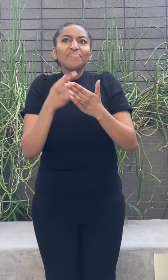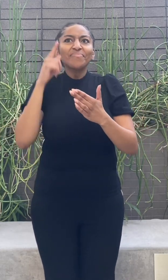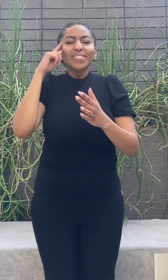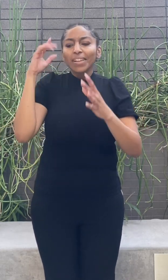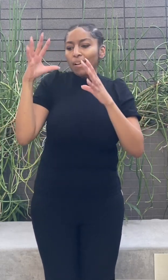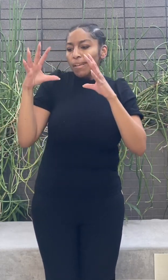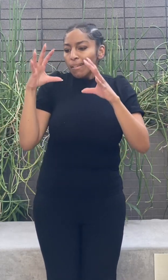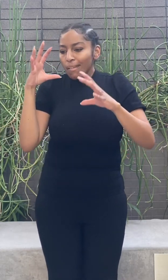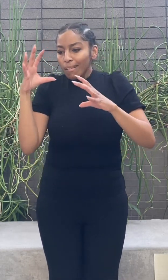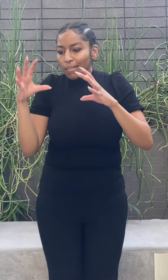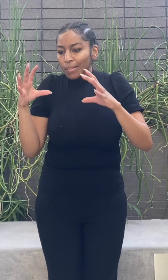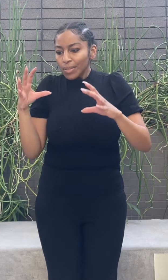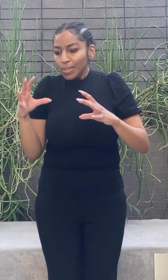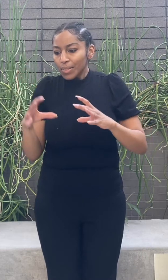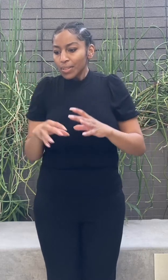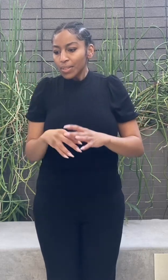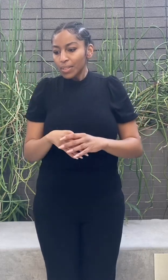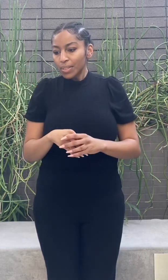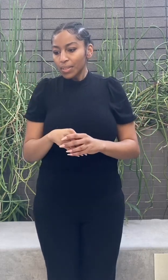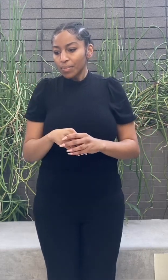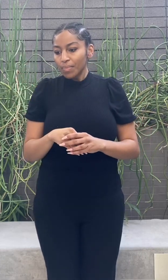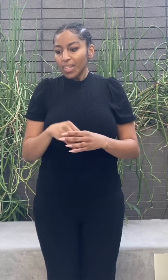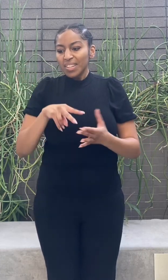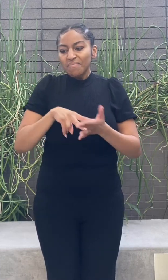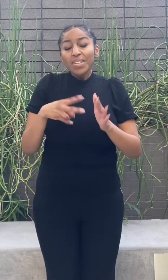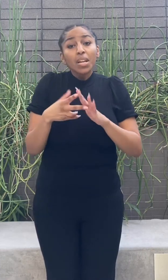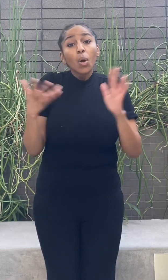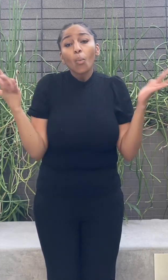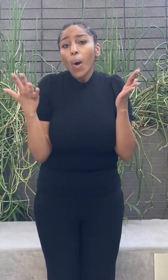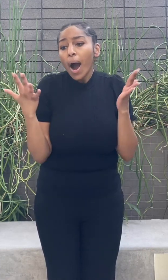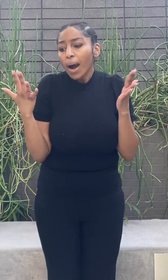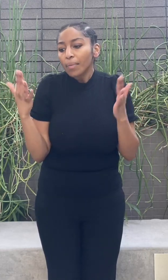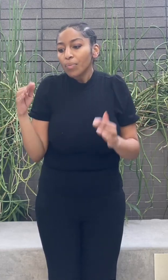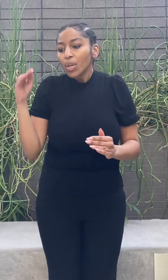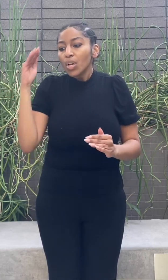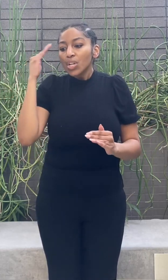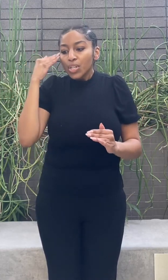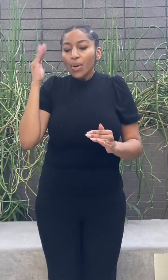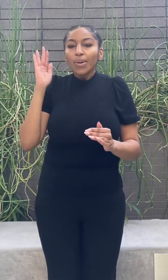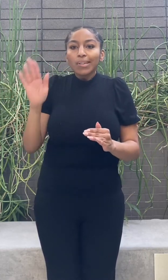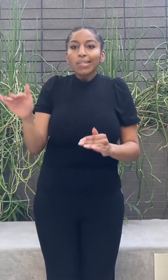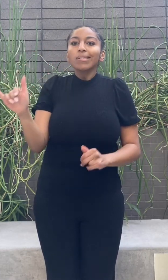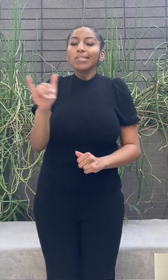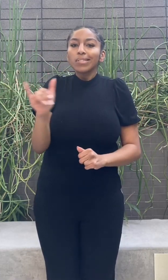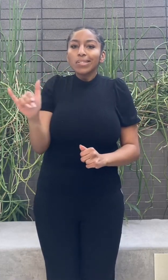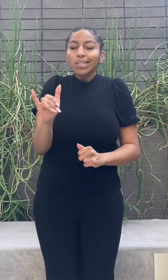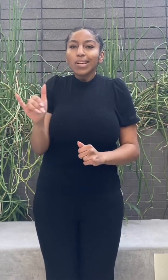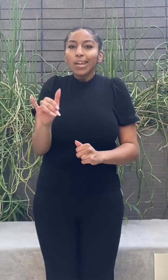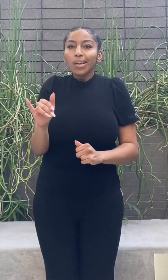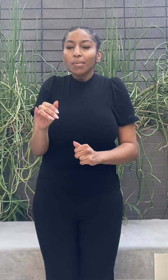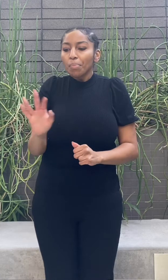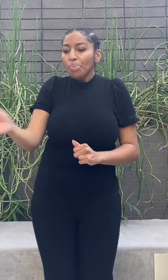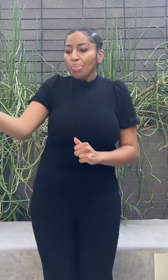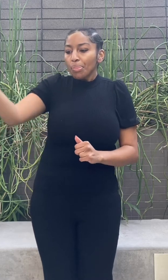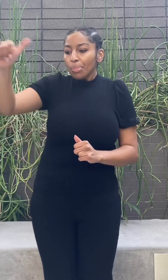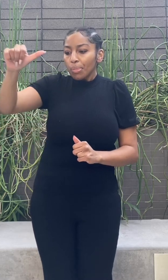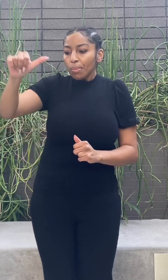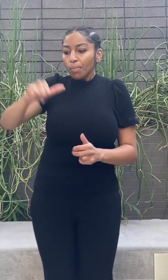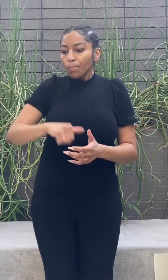kind of difficult magic. I savor a 2015 Grand Cru Classé and